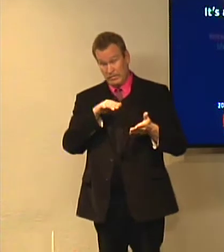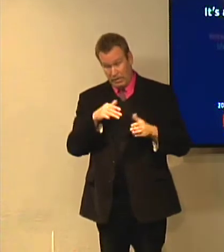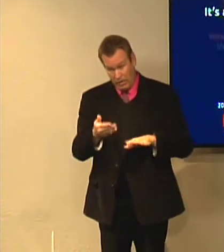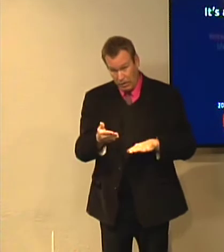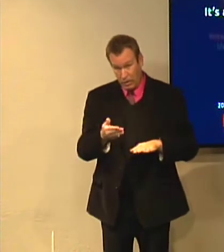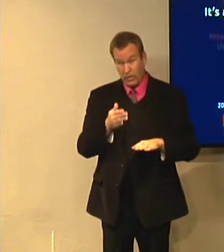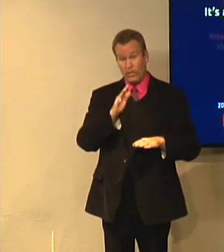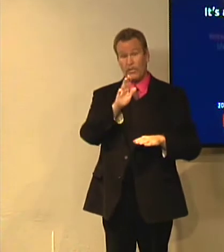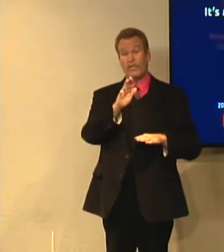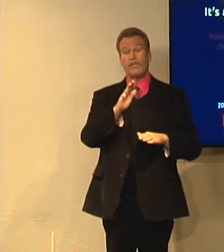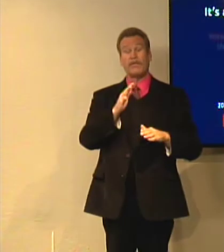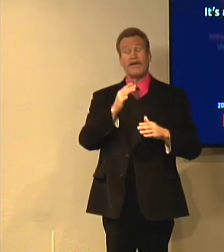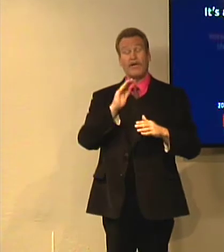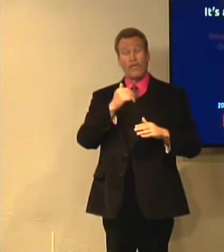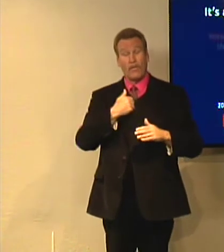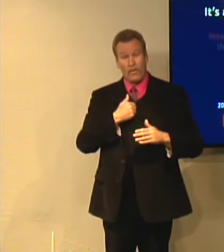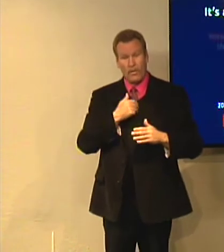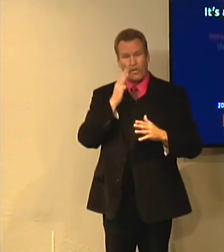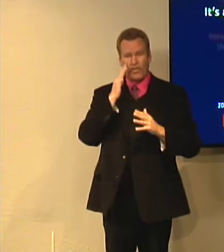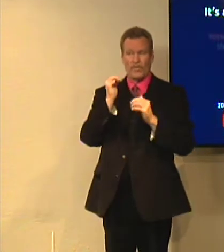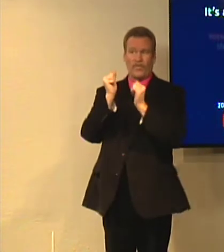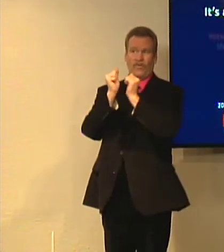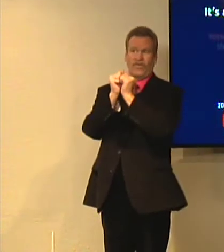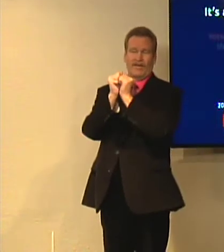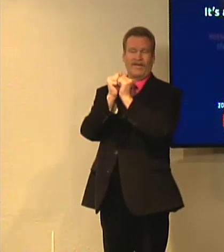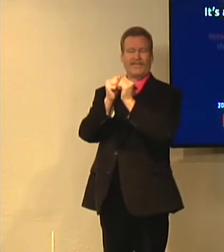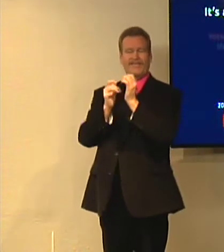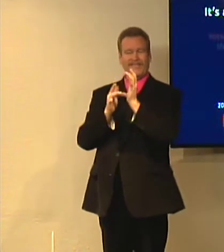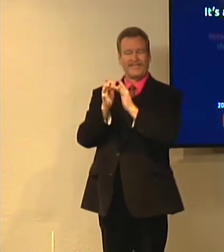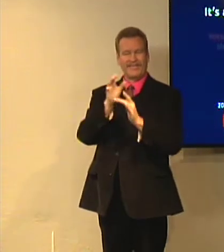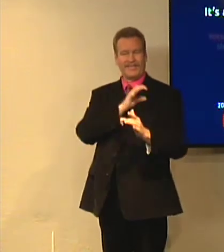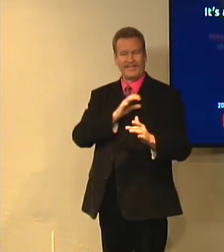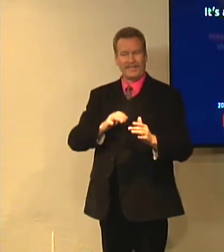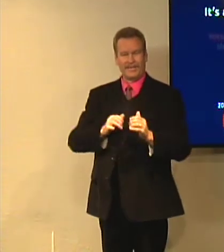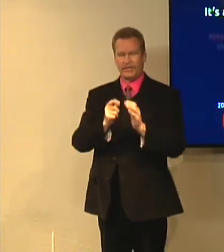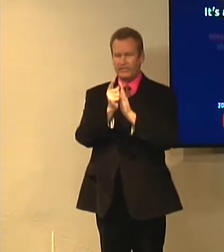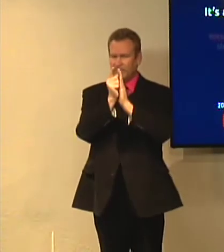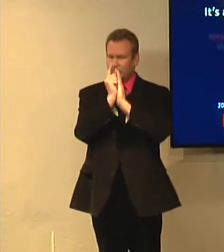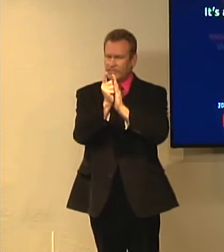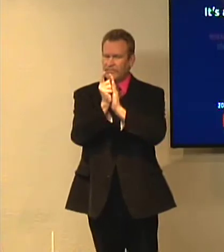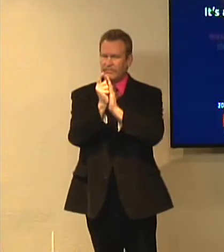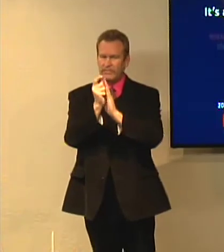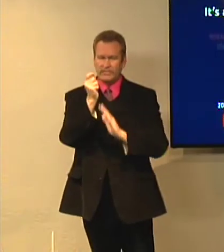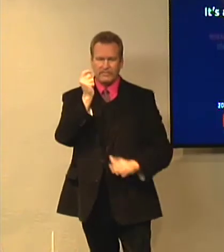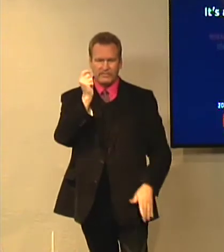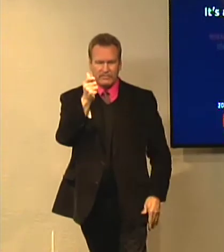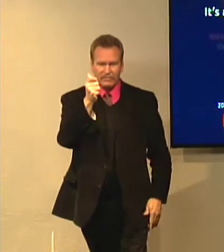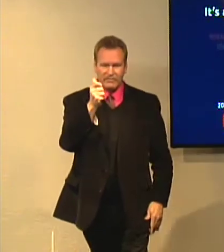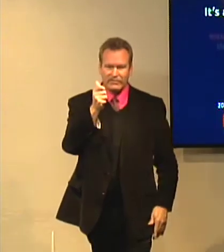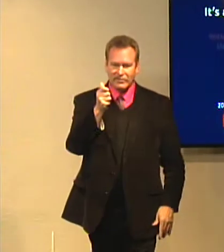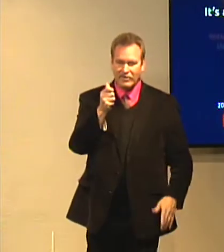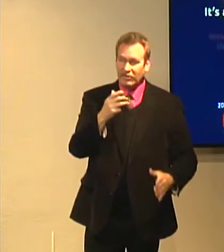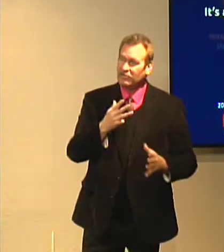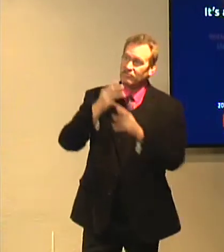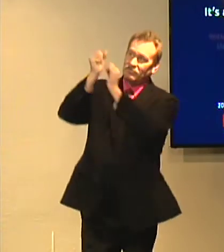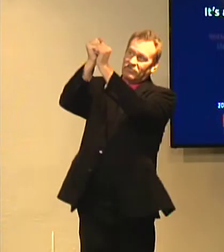when you die, your soul will be with Jesus Christ. That very moment after you die, you're